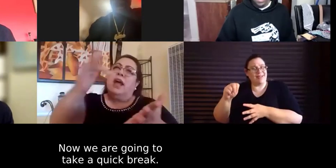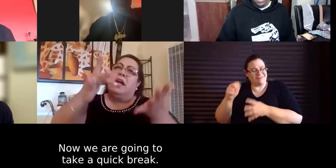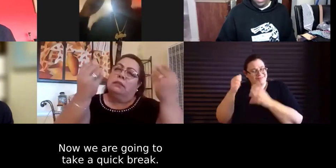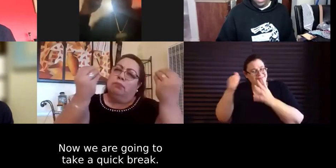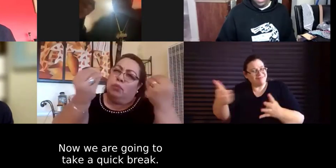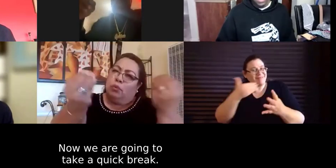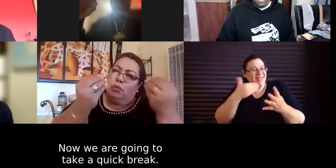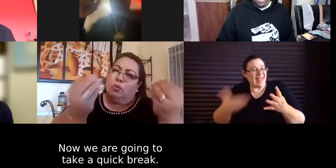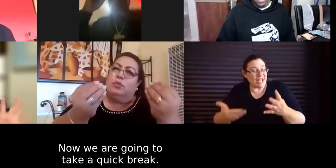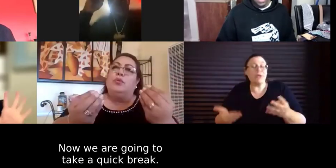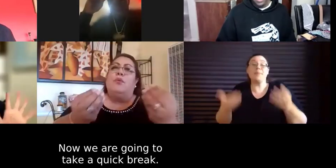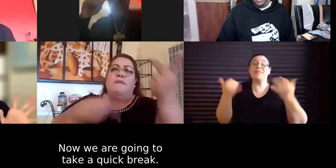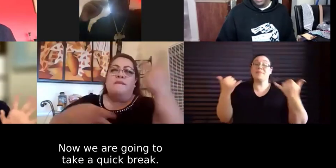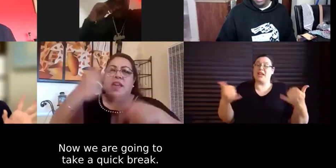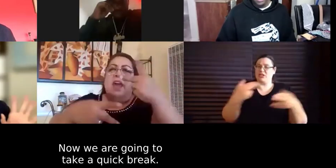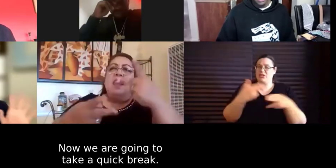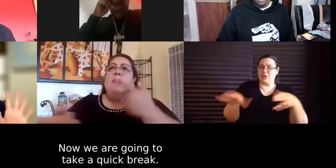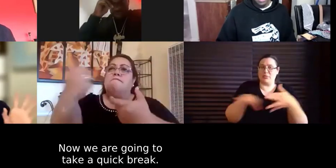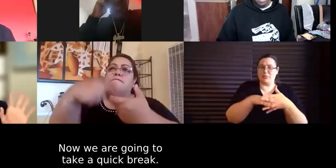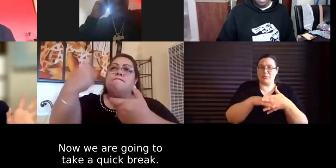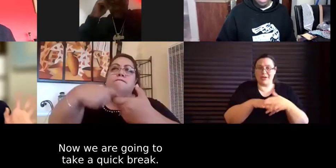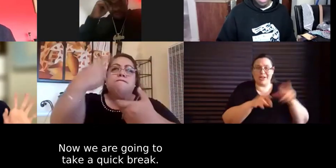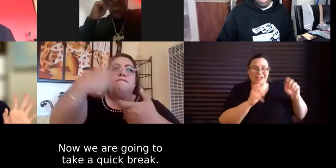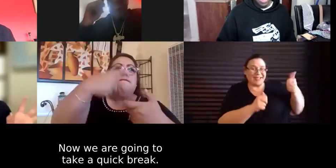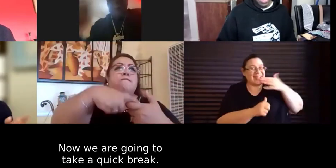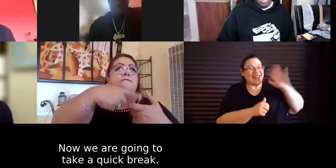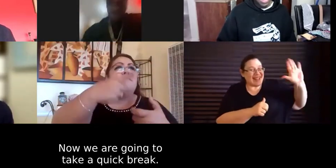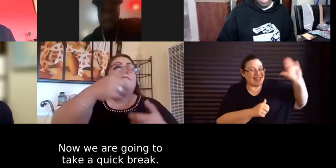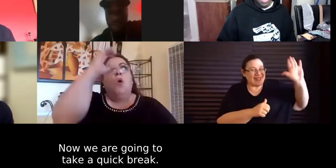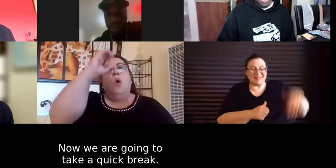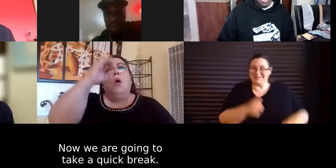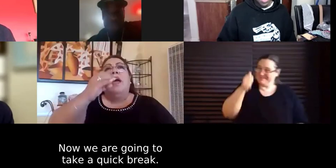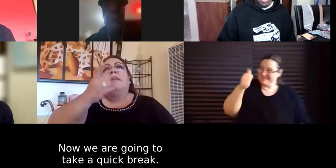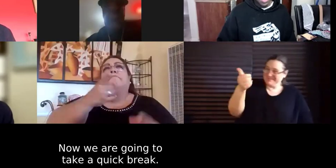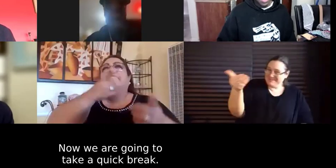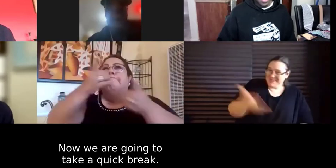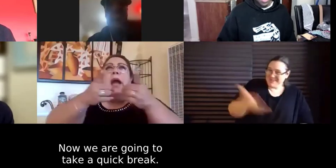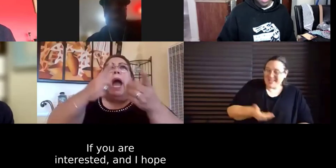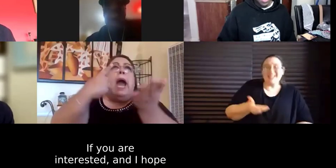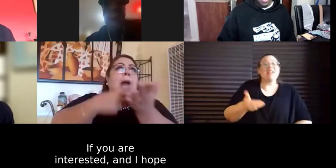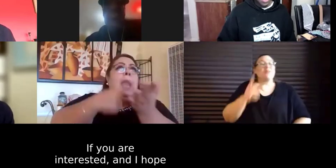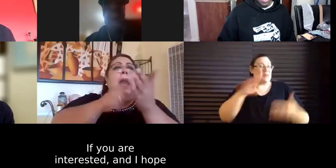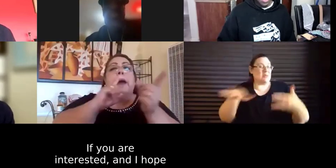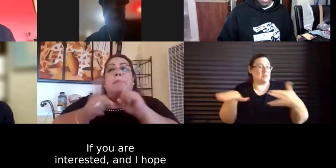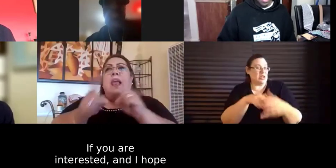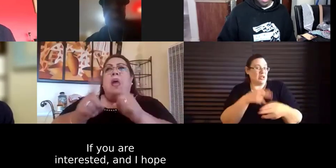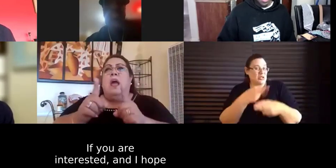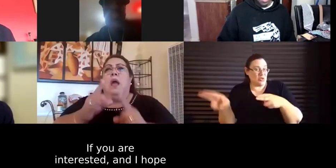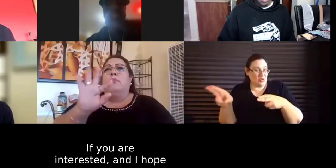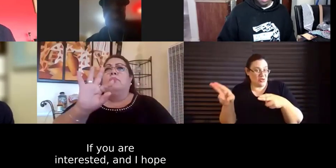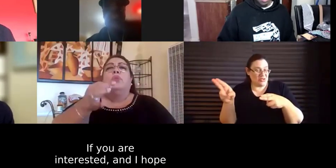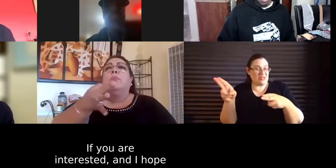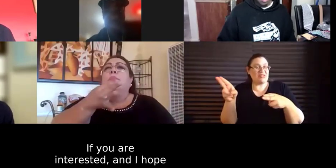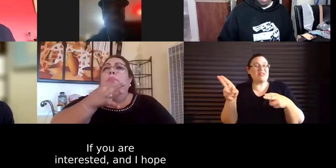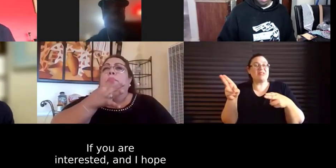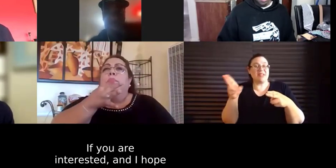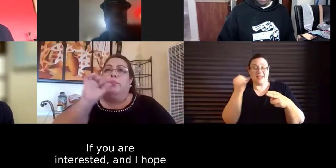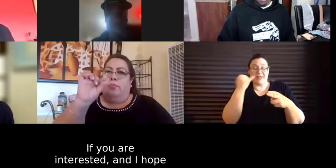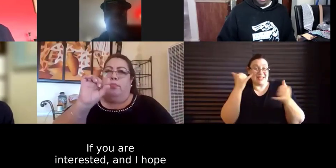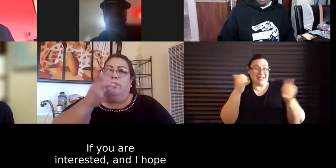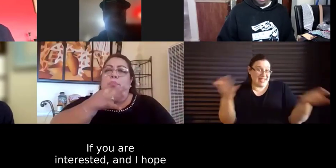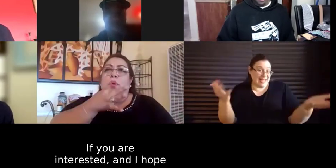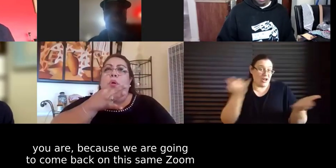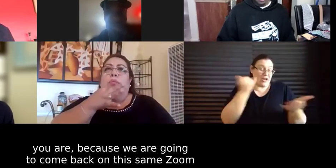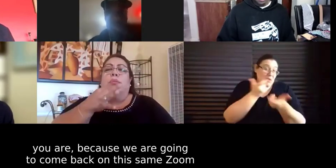now we're going to take a quick break thank you you're very welcome we are going to take a quick break everybody that's uh that's still on if you're interested